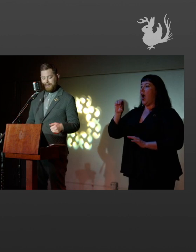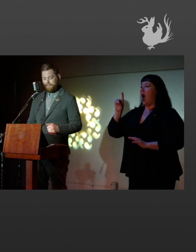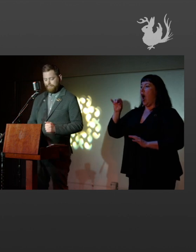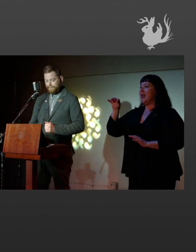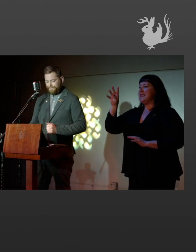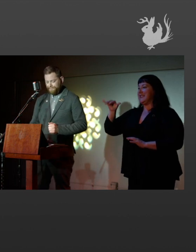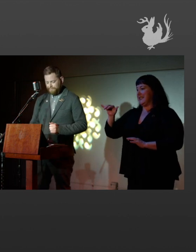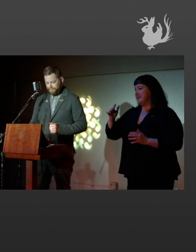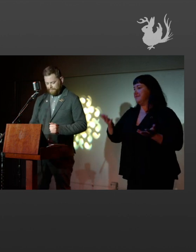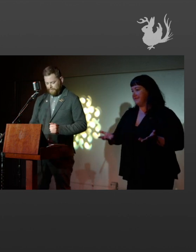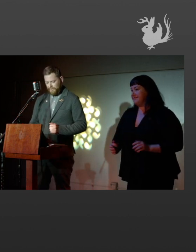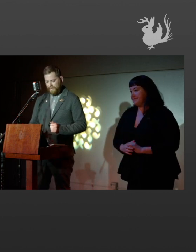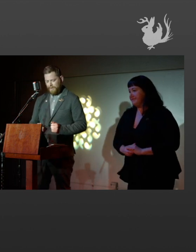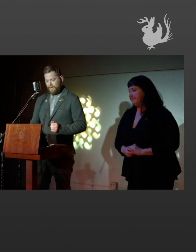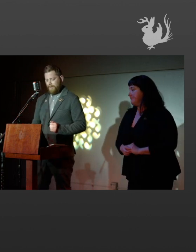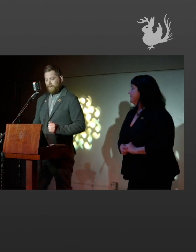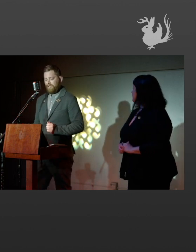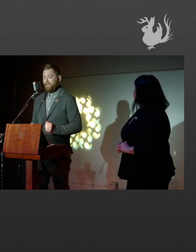curiosity.